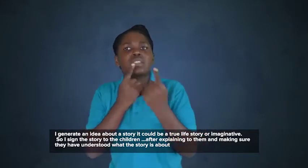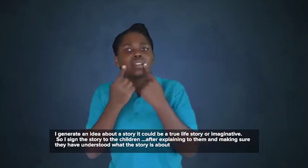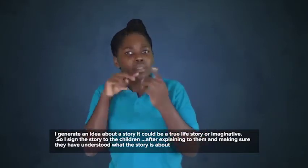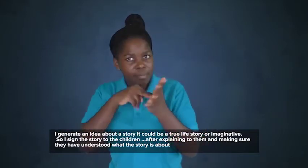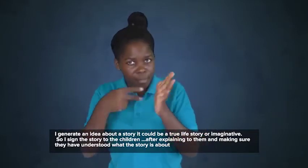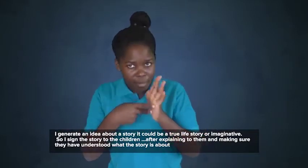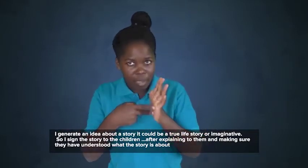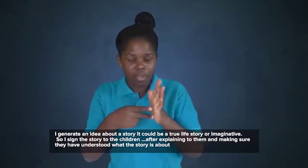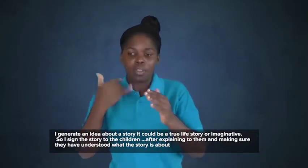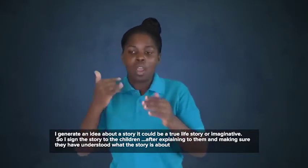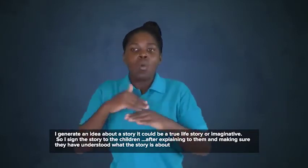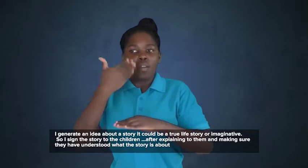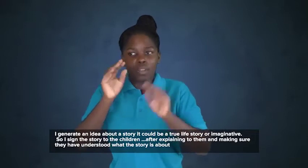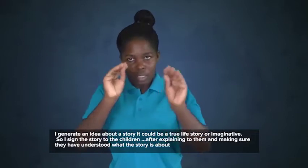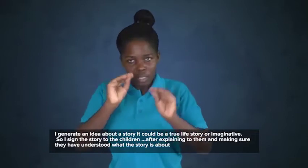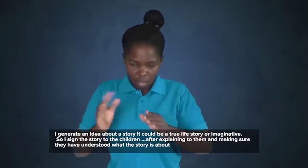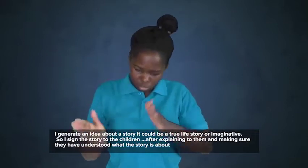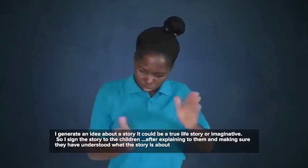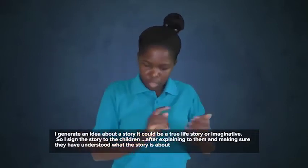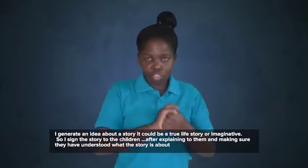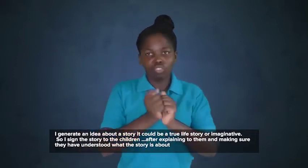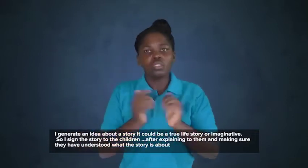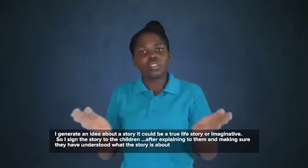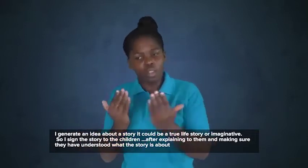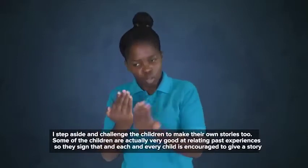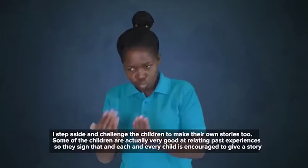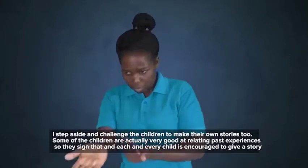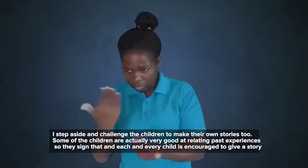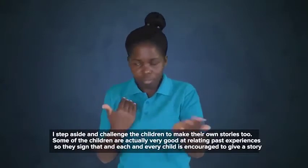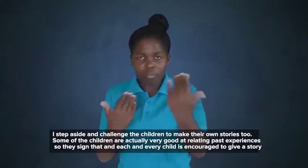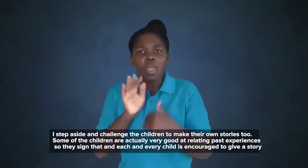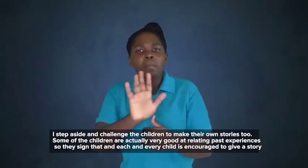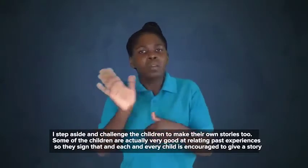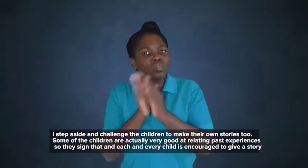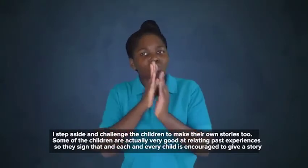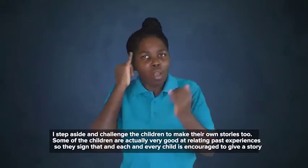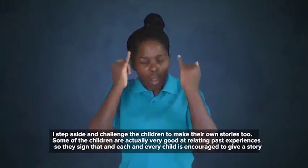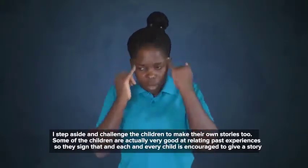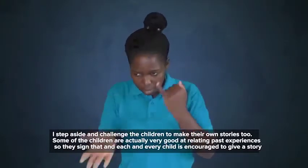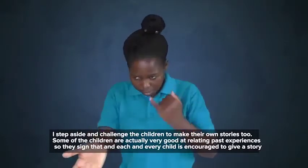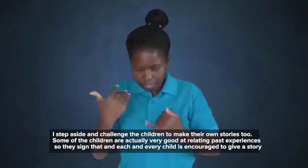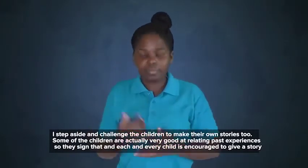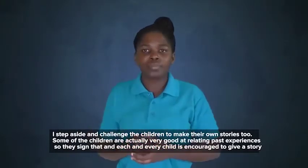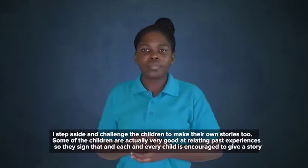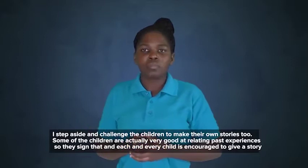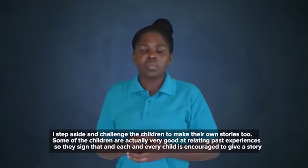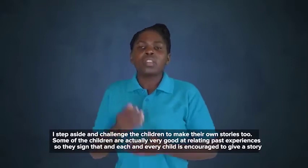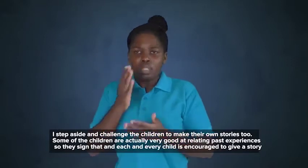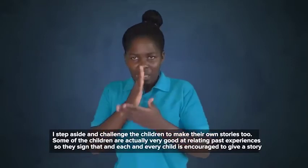making sure they've understood what the story is about, I step aside and challenge the children to